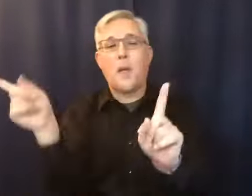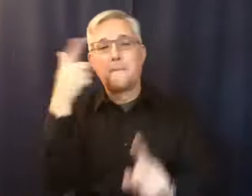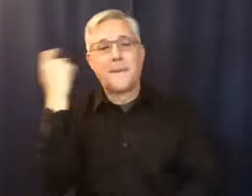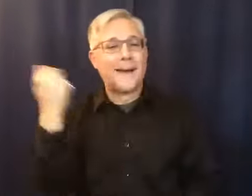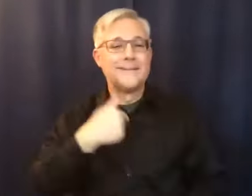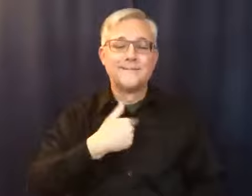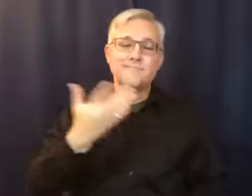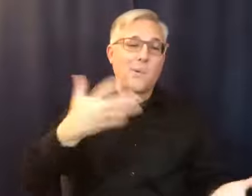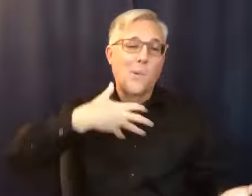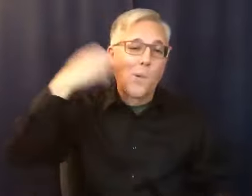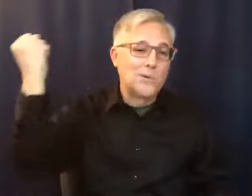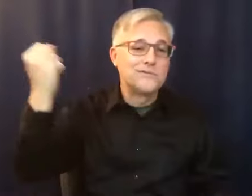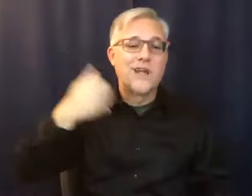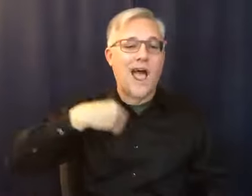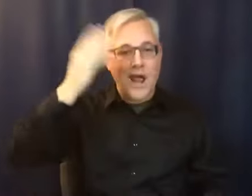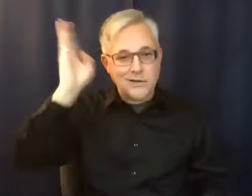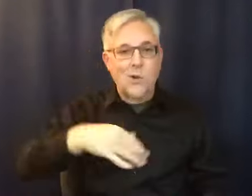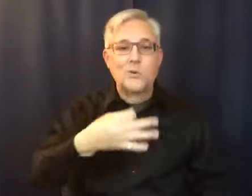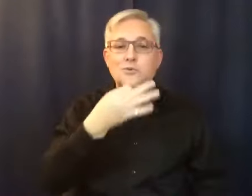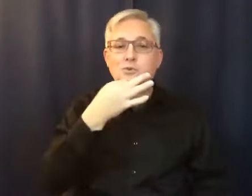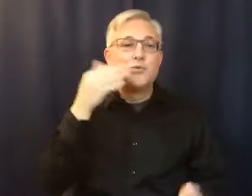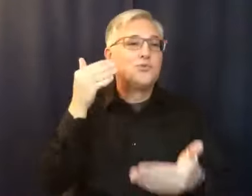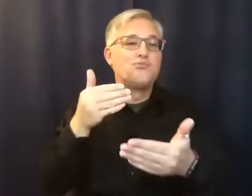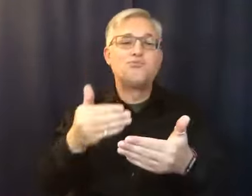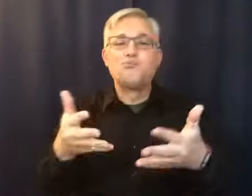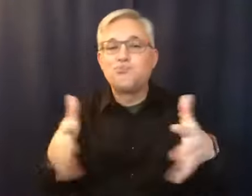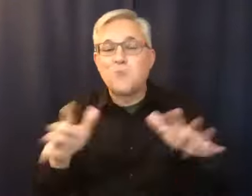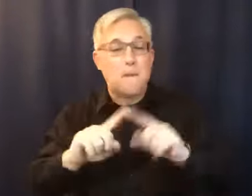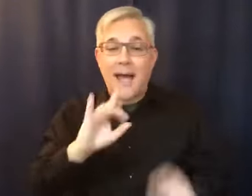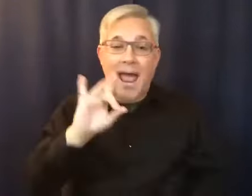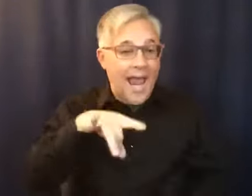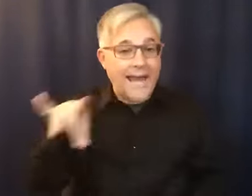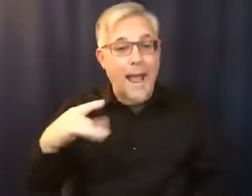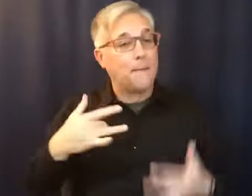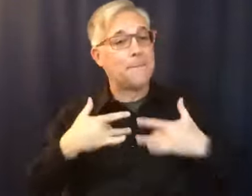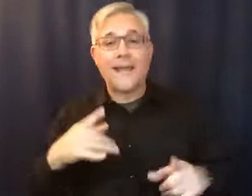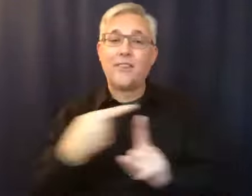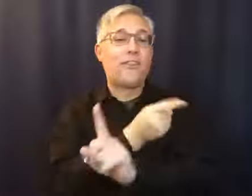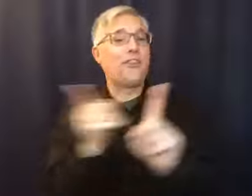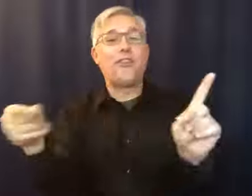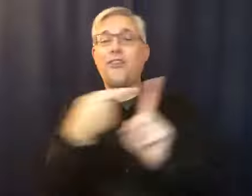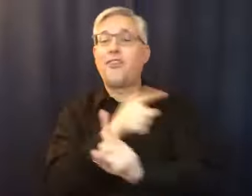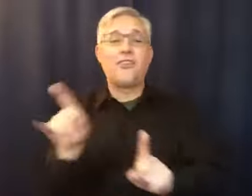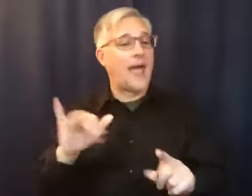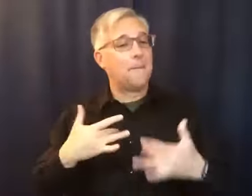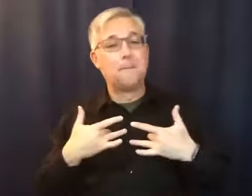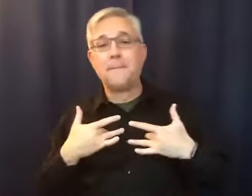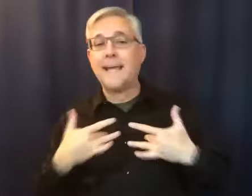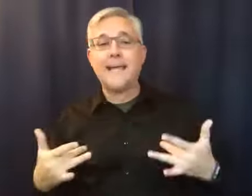And you know what? That's just what it is. When you're 88, you ramble, you know. But at the same time, I just hope